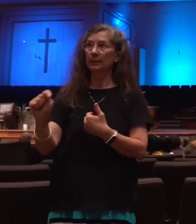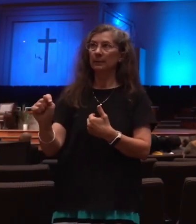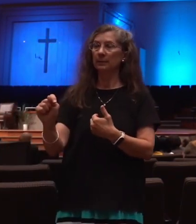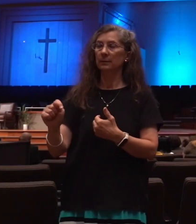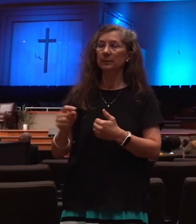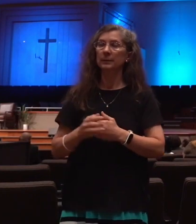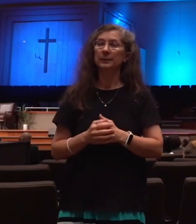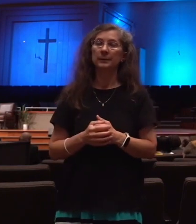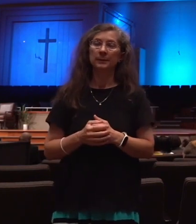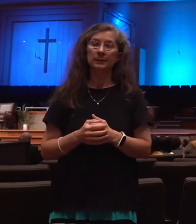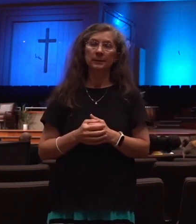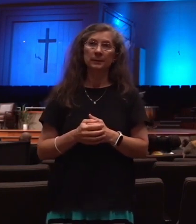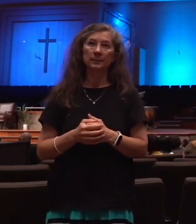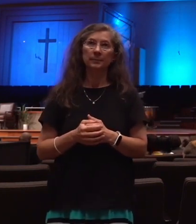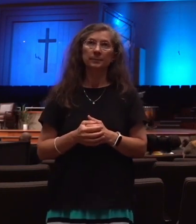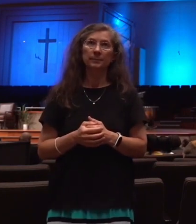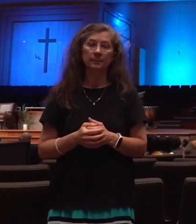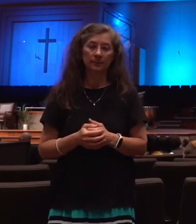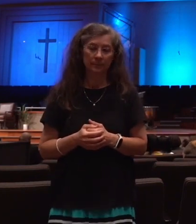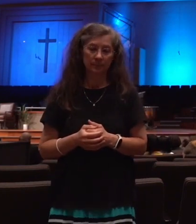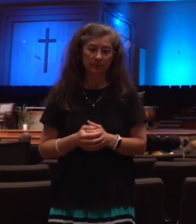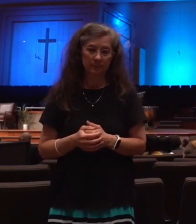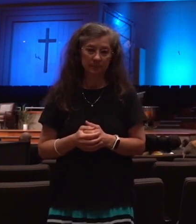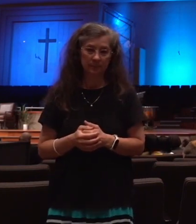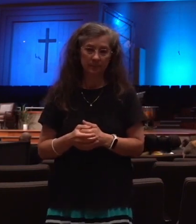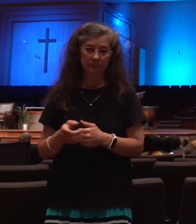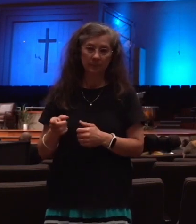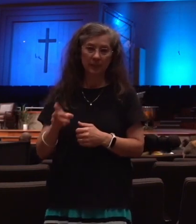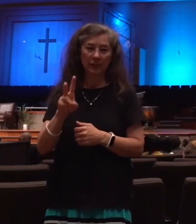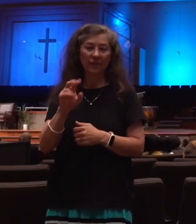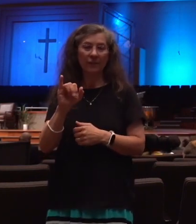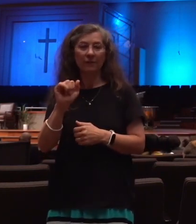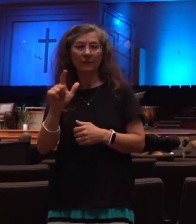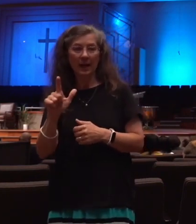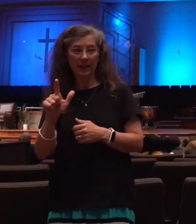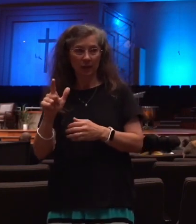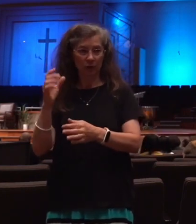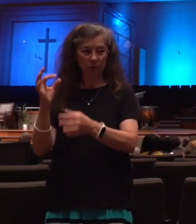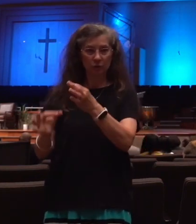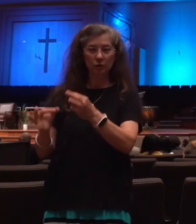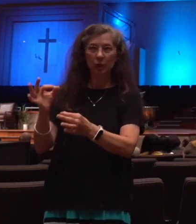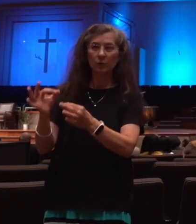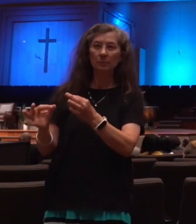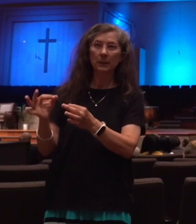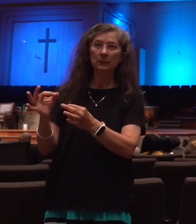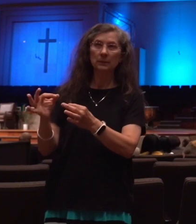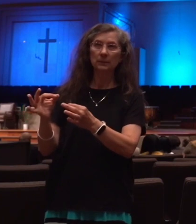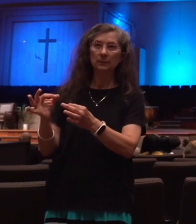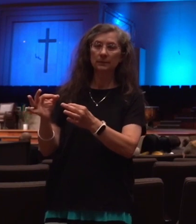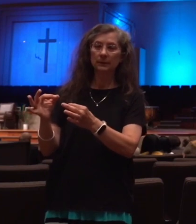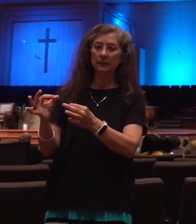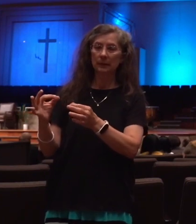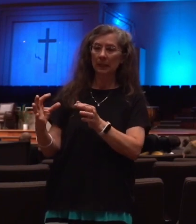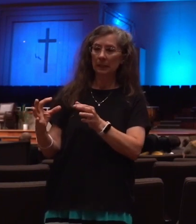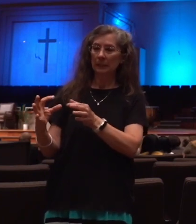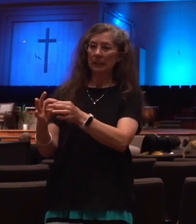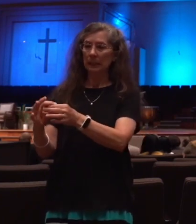part of the last three and a half years. And those vile judgments will be tied in with the two witnesses that come